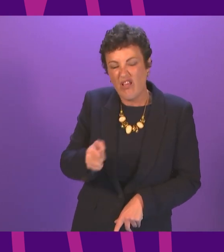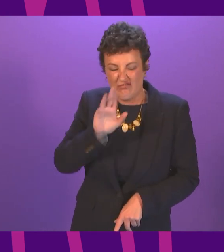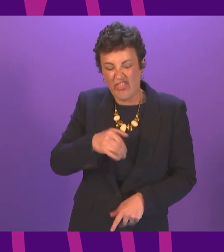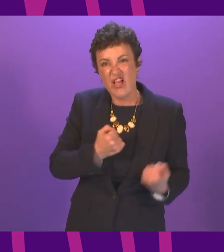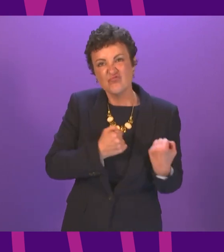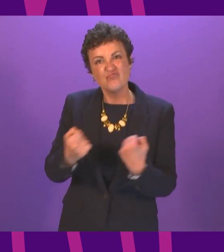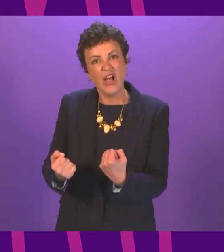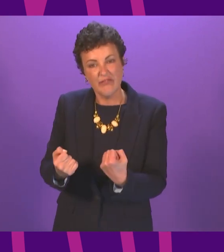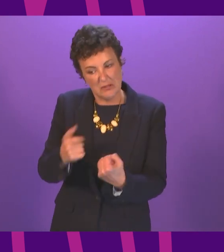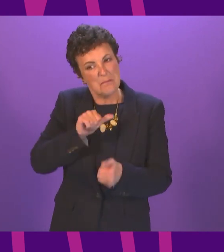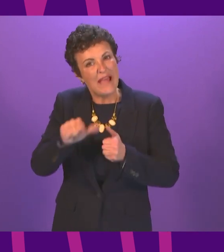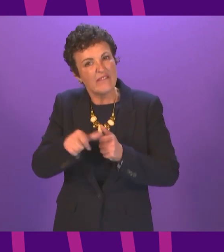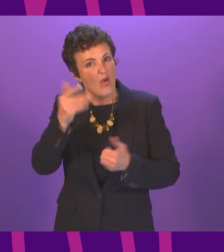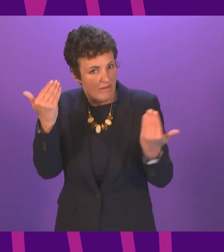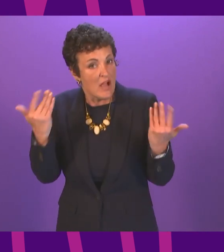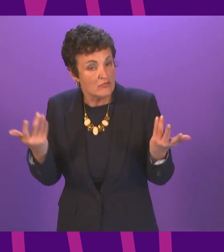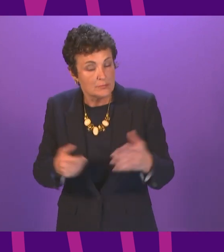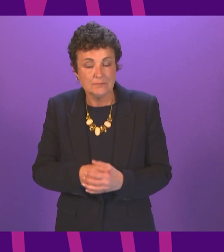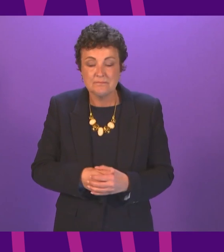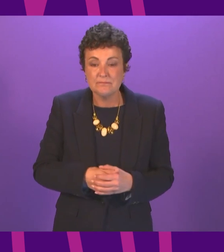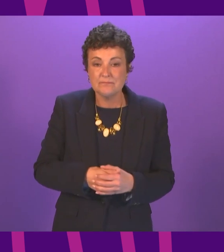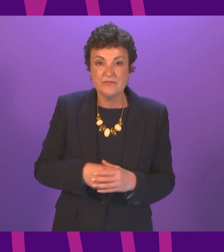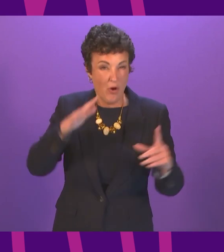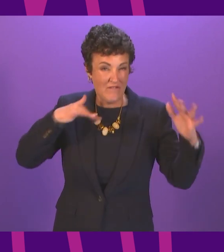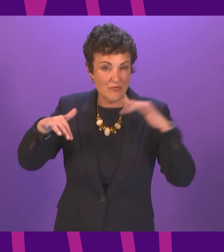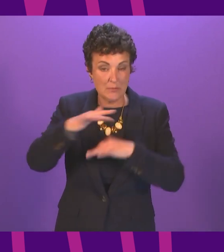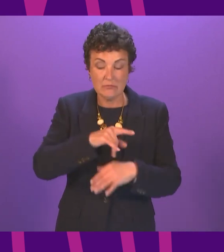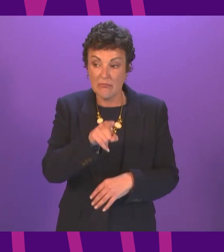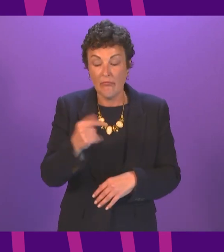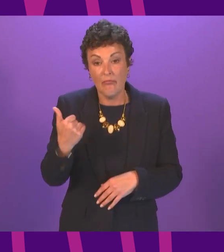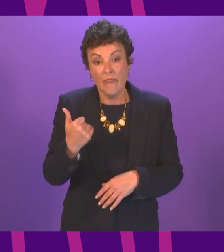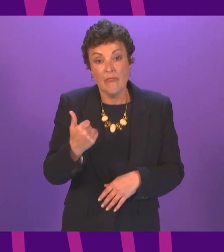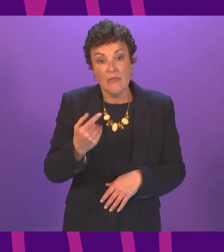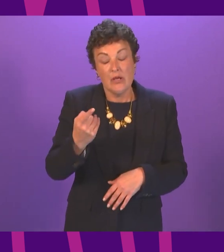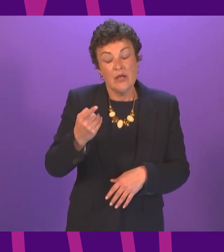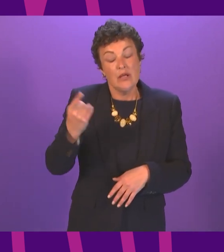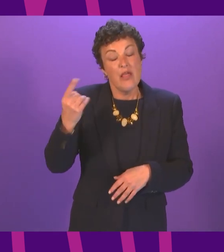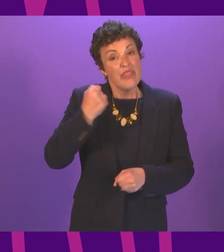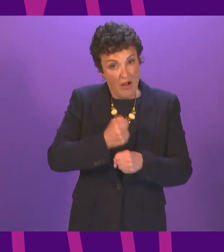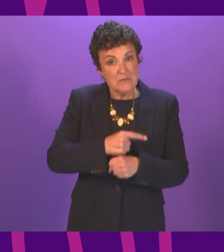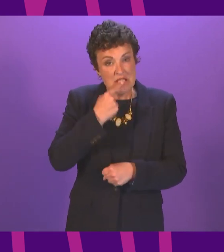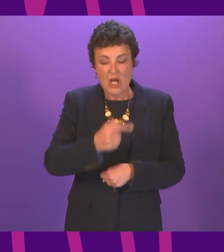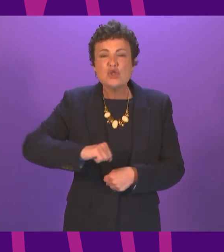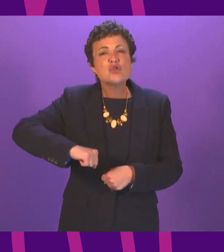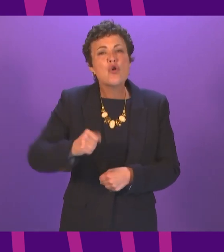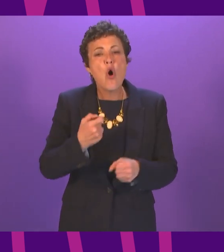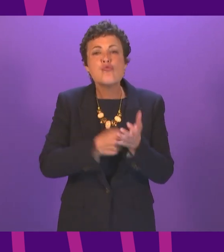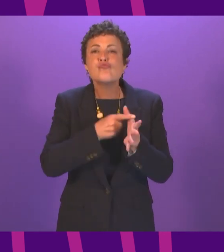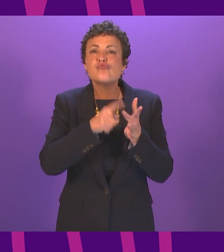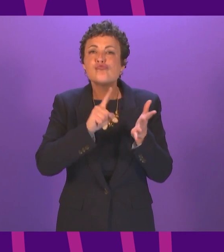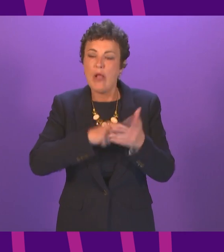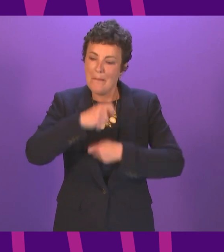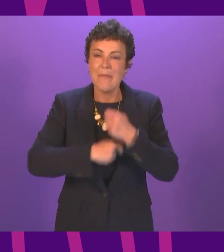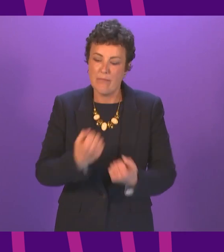the government's intention to bring Scott Rail into public ownership will provide additional benefits